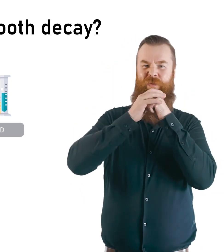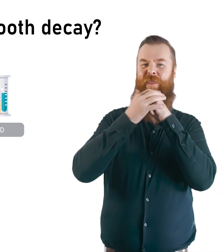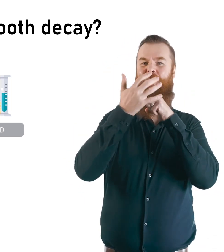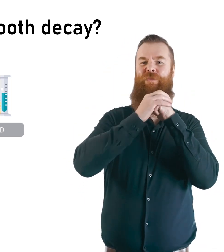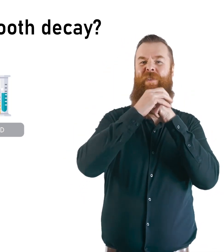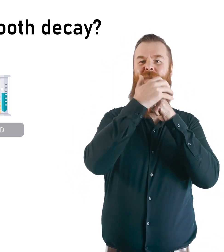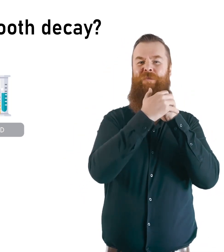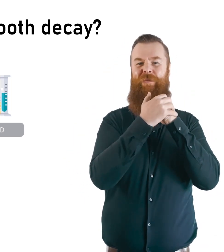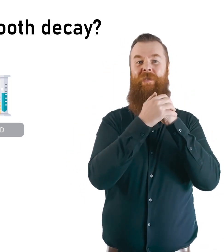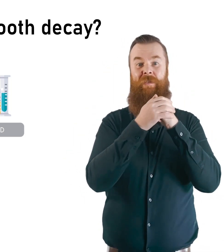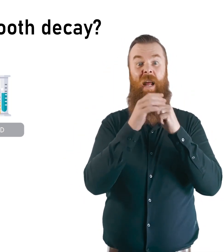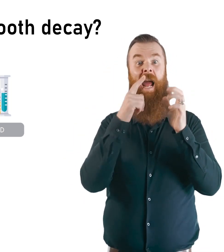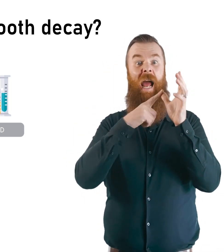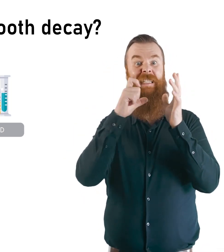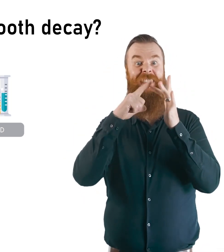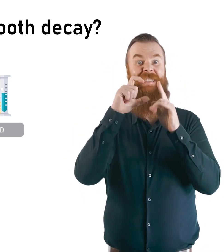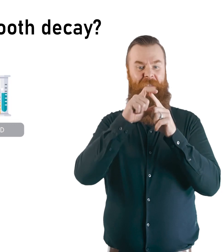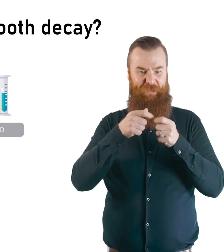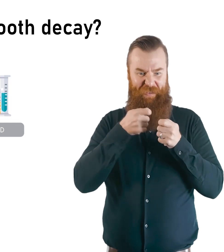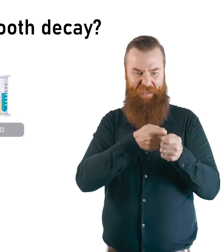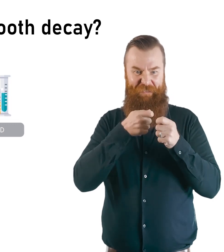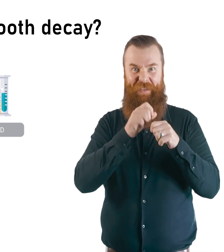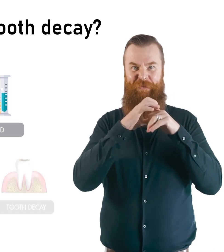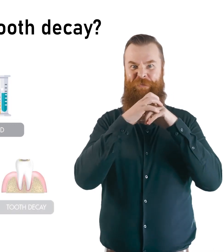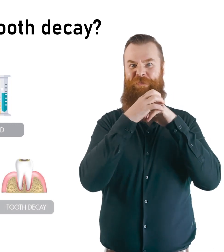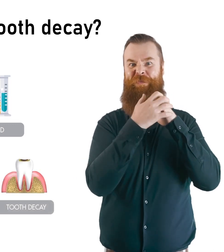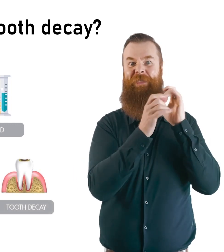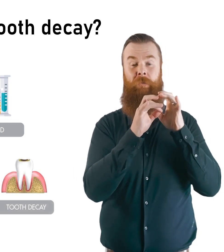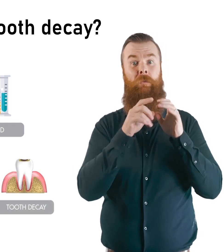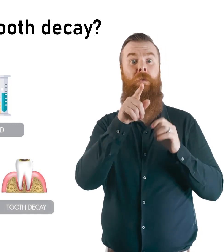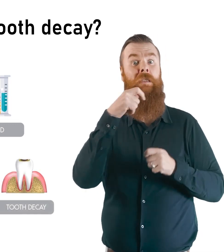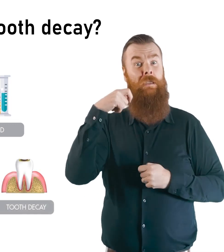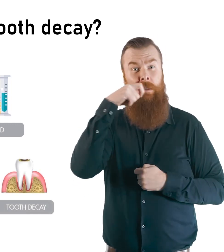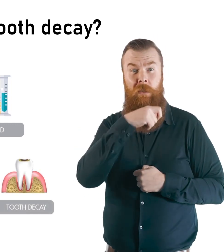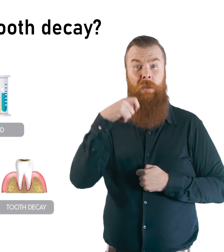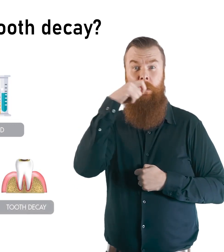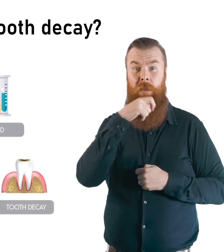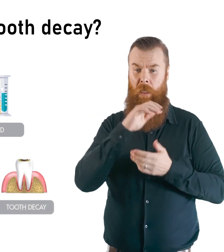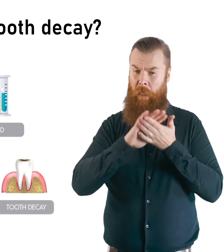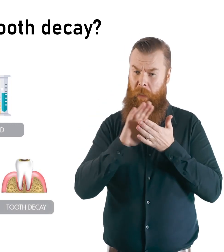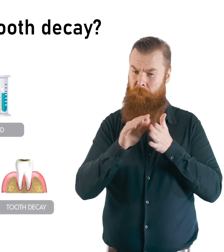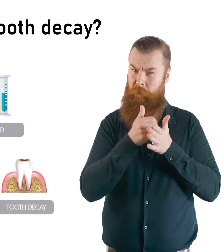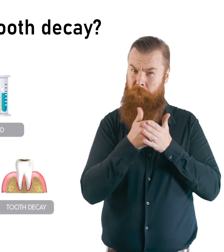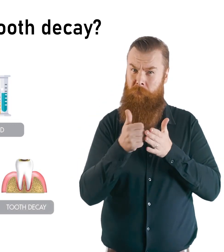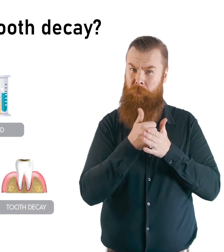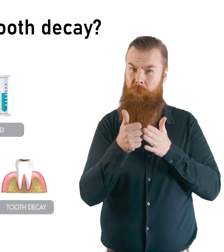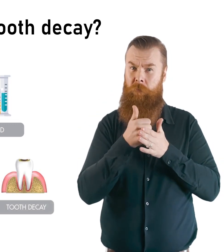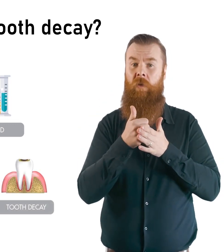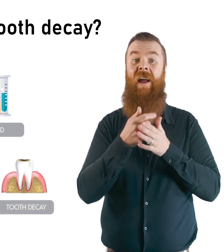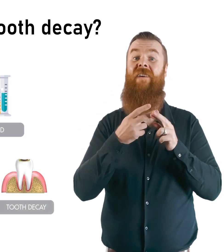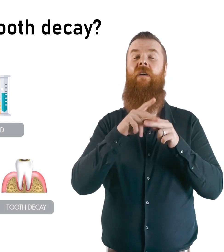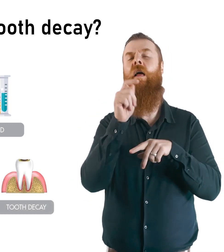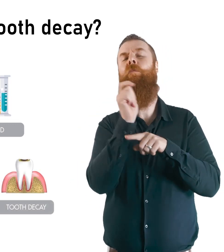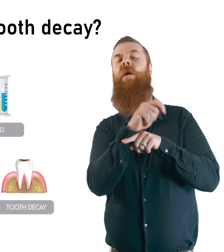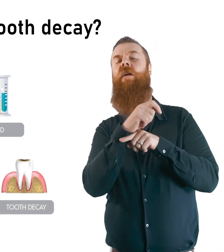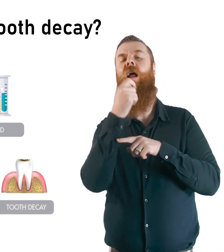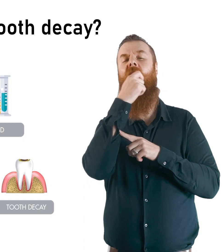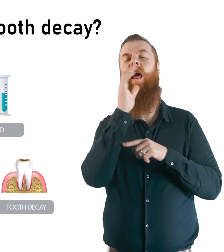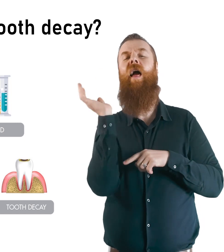The sugar gives the bacteria energy to make acid. If the acid and plaque are not brushed away,